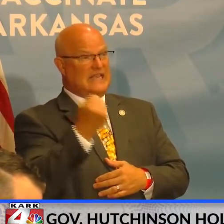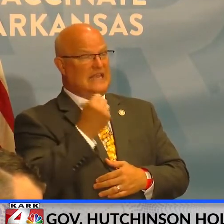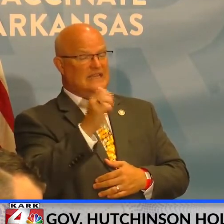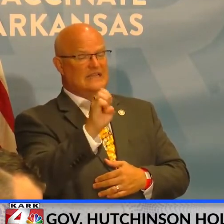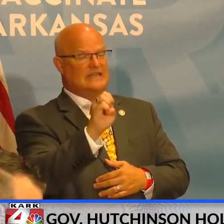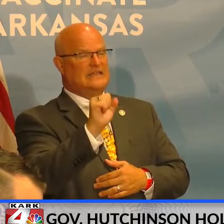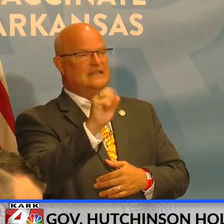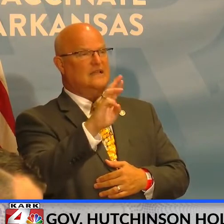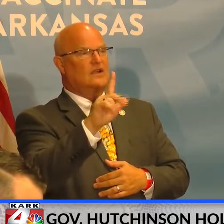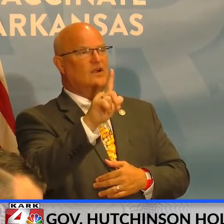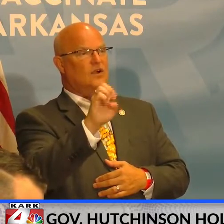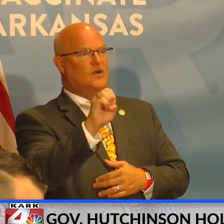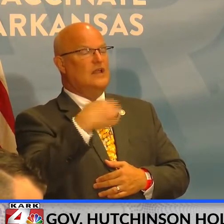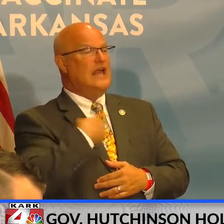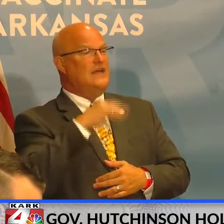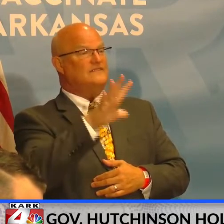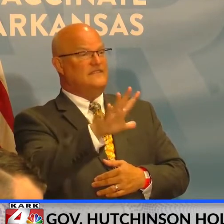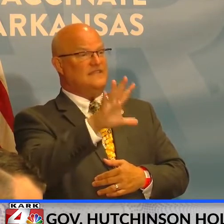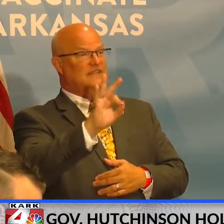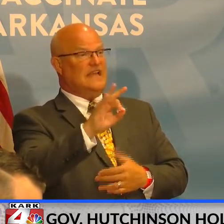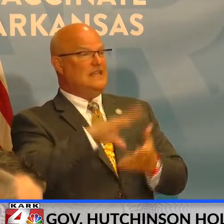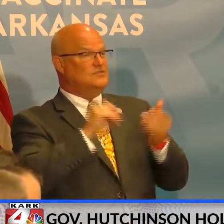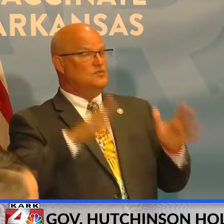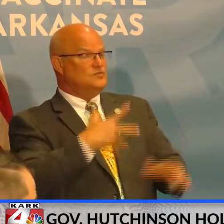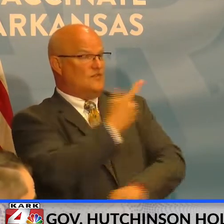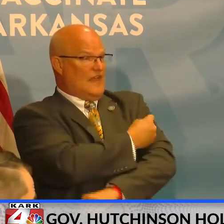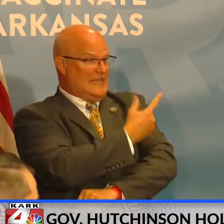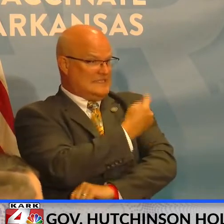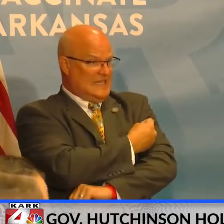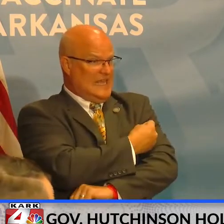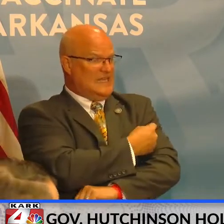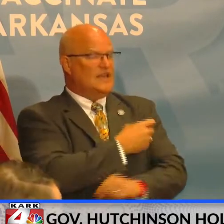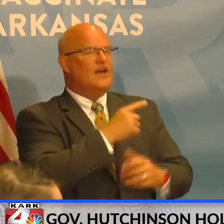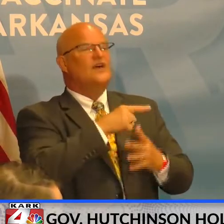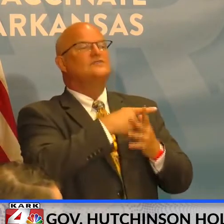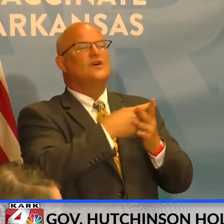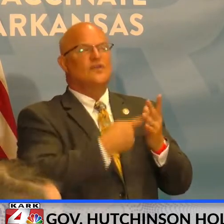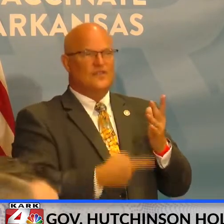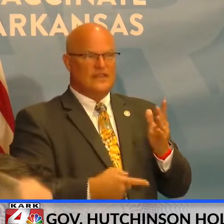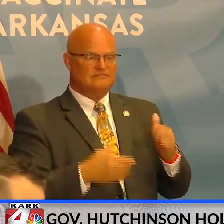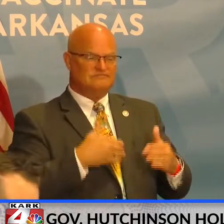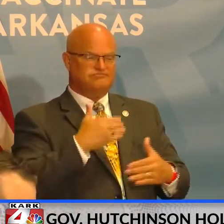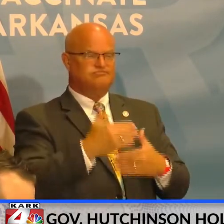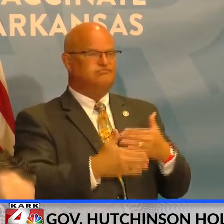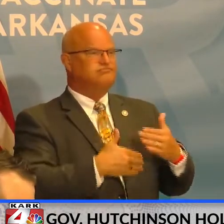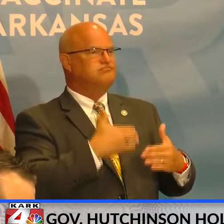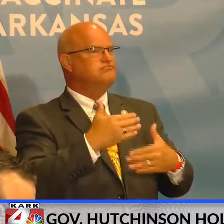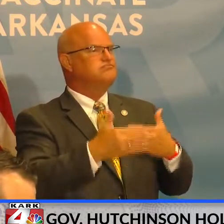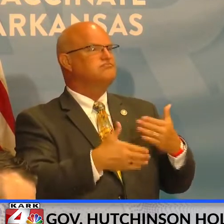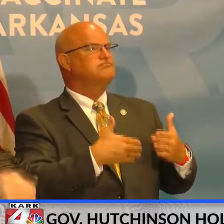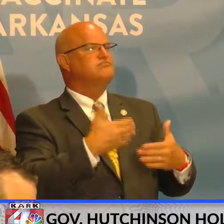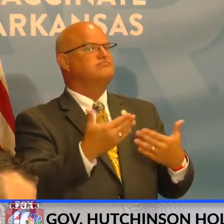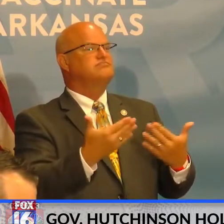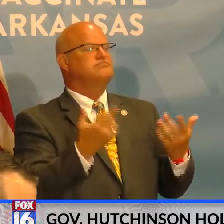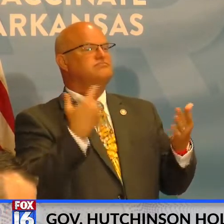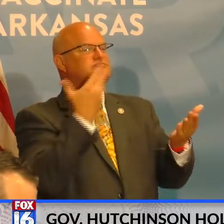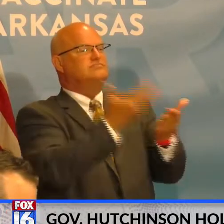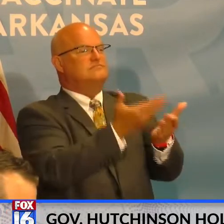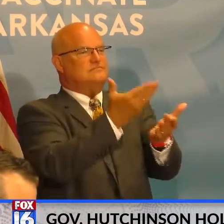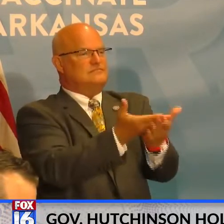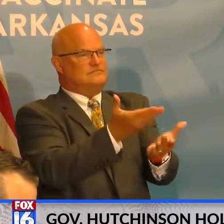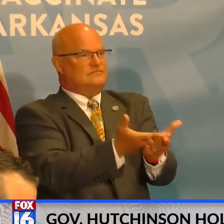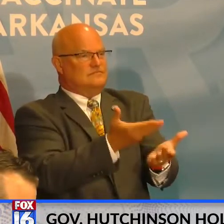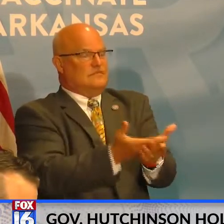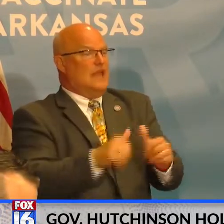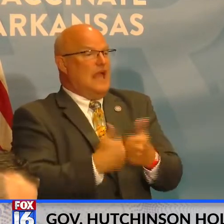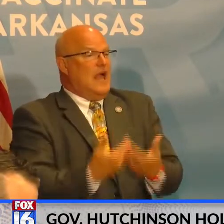District had 59 students who were vaccinated. So these are just ongoing, um, evidence of, um,